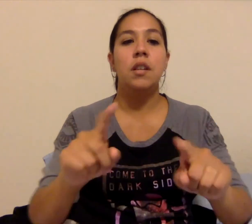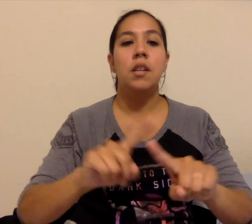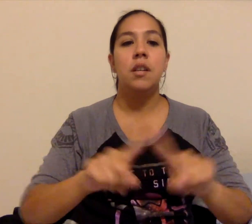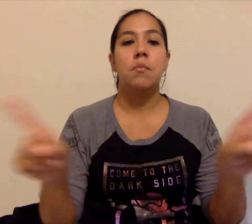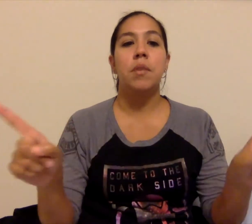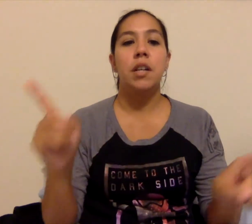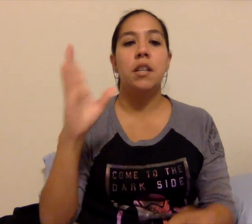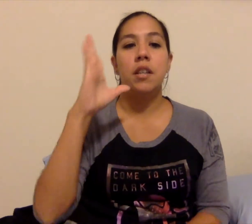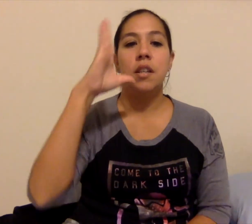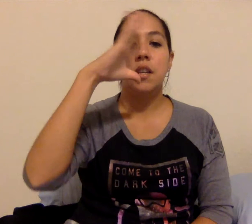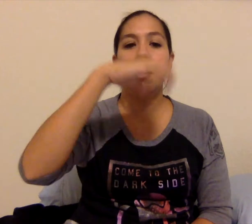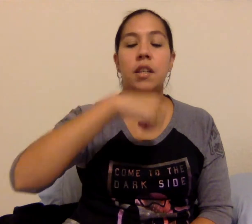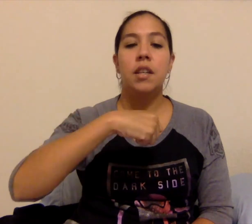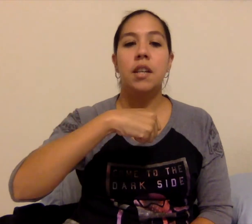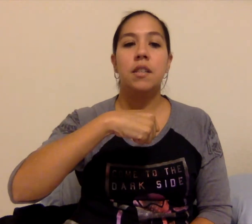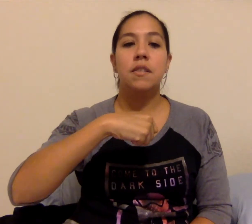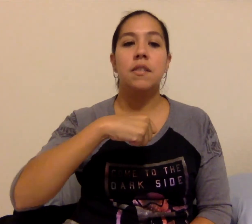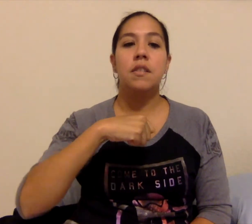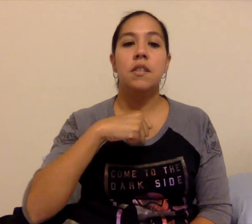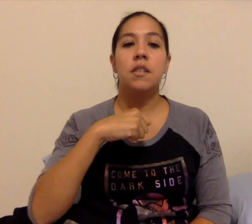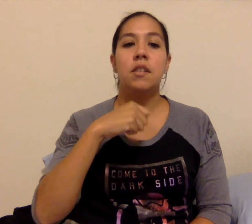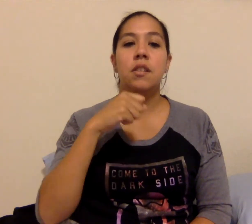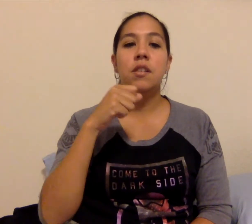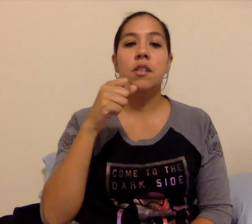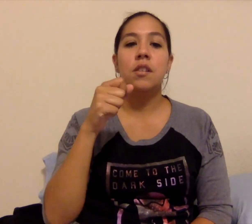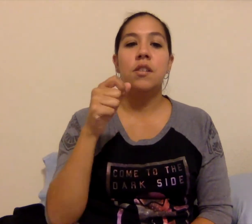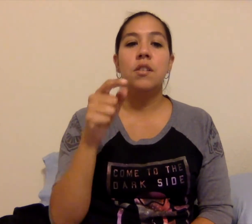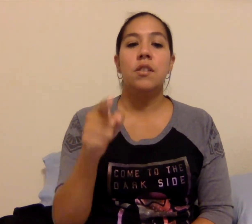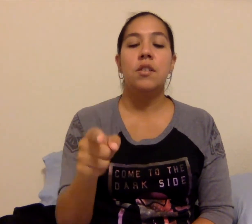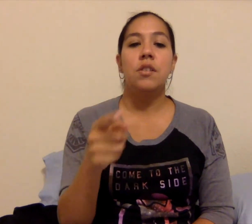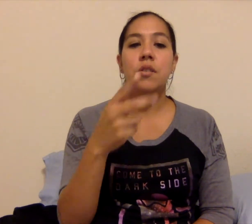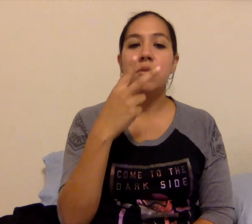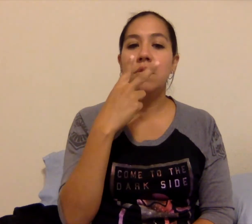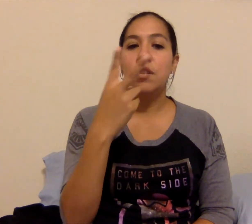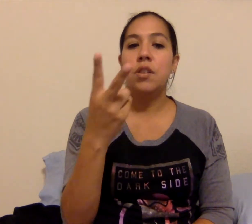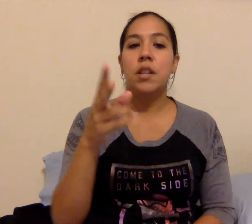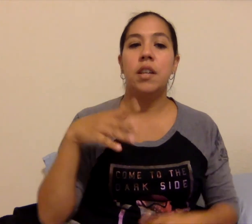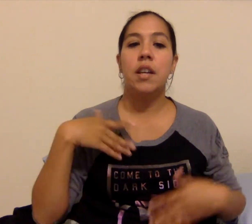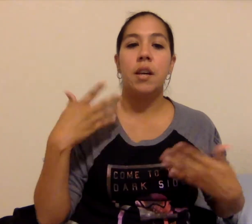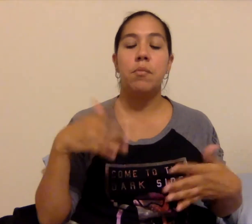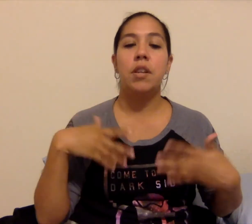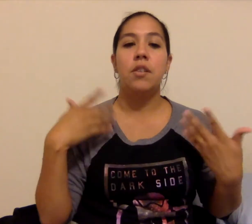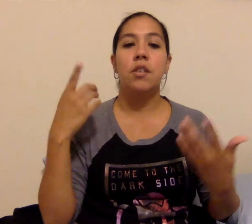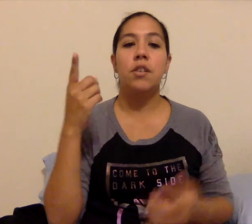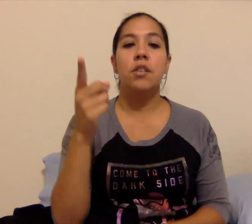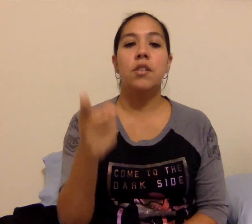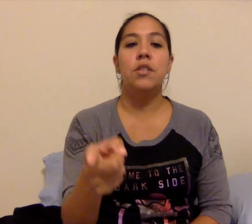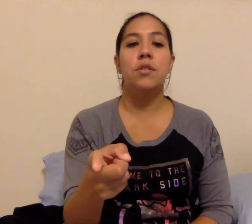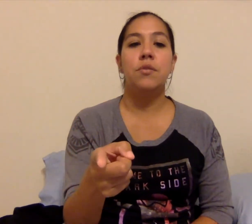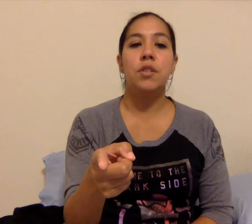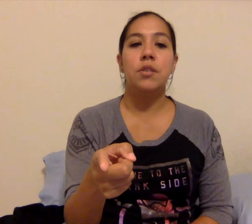But I guess you look happier, you do.